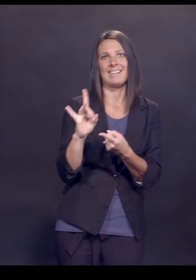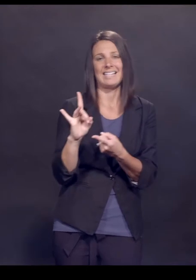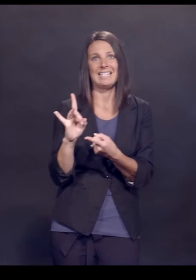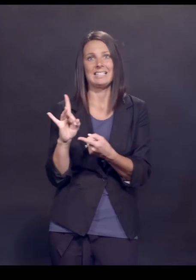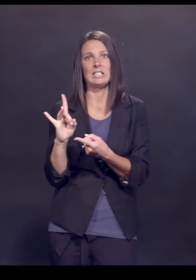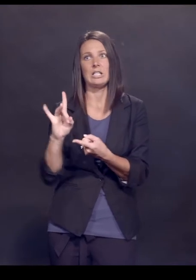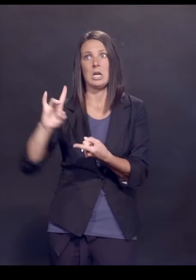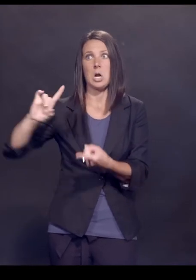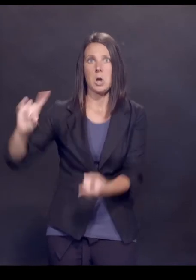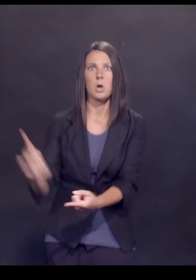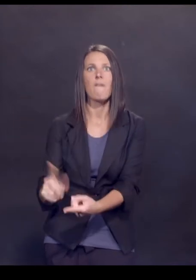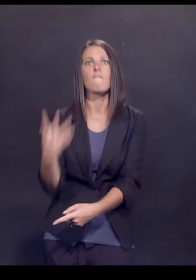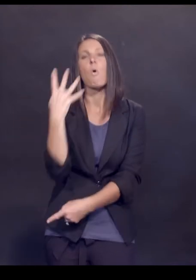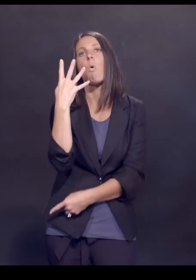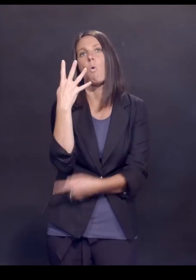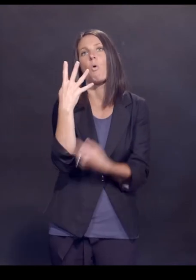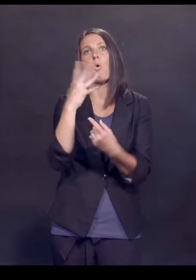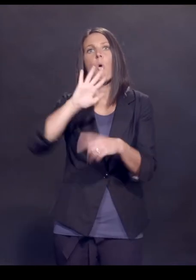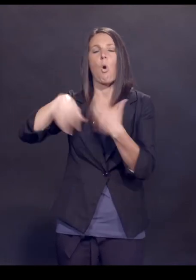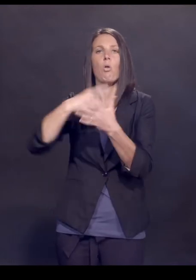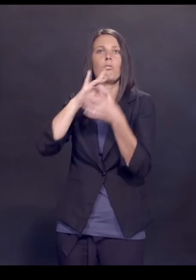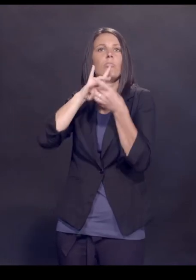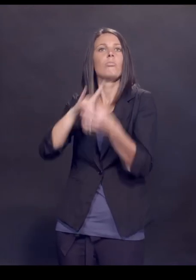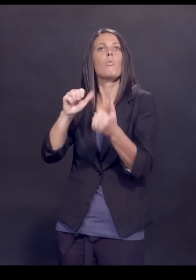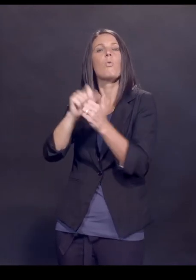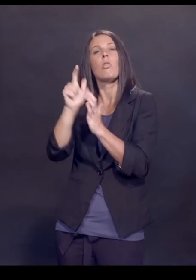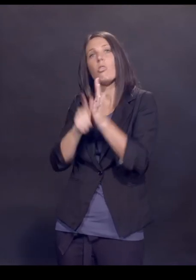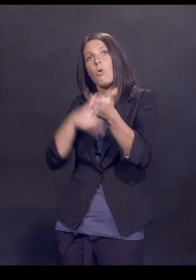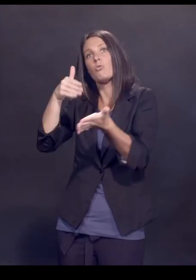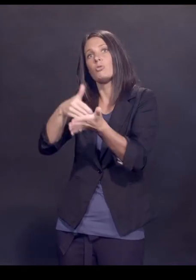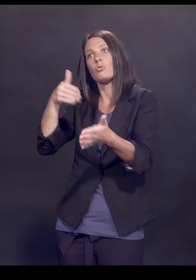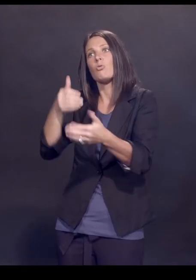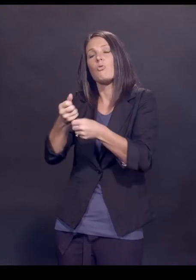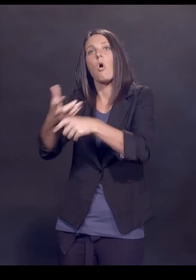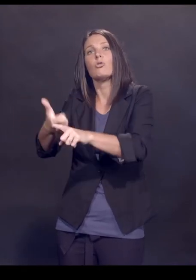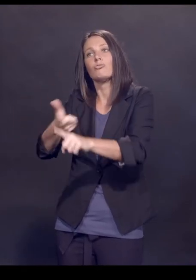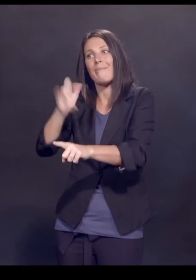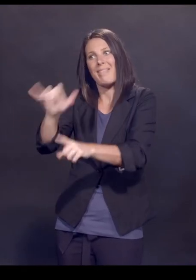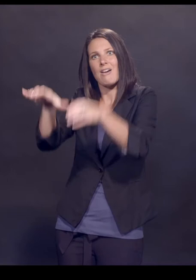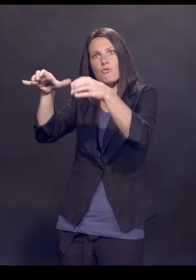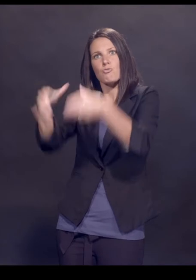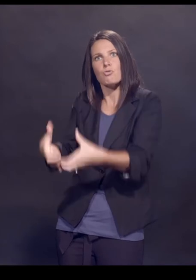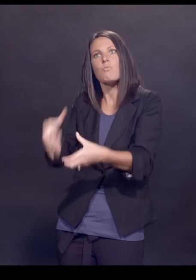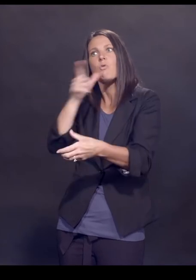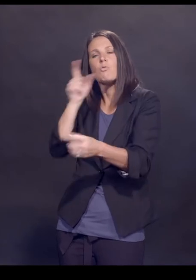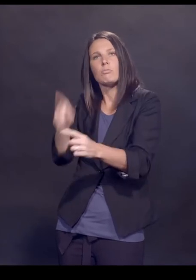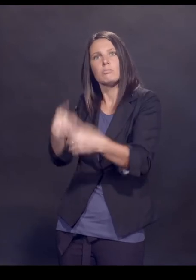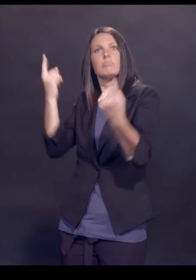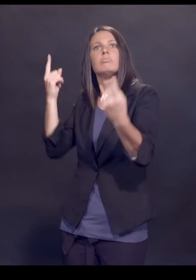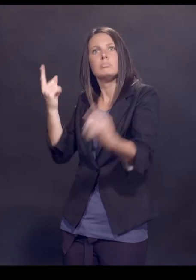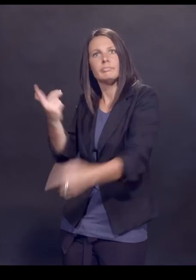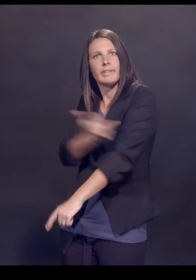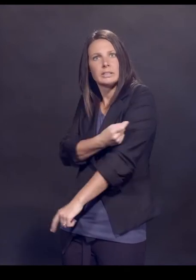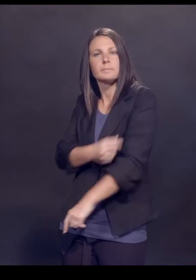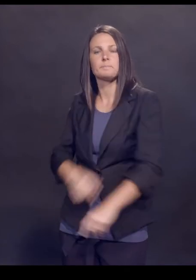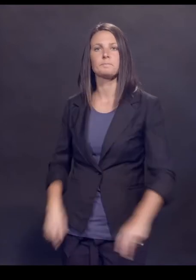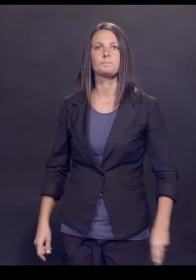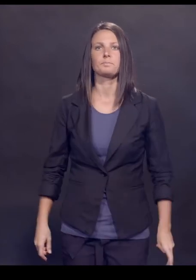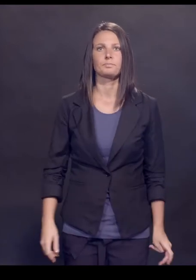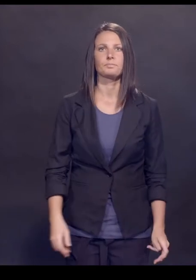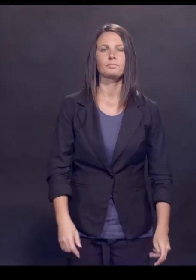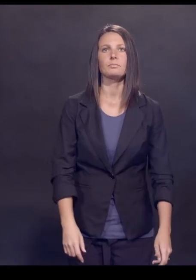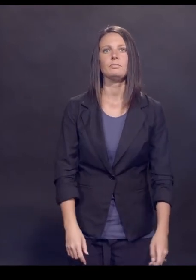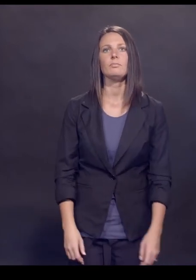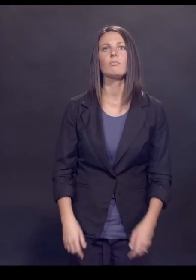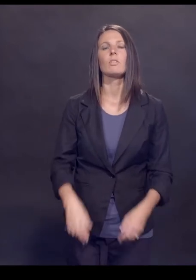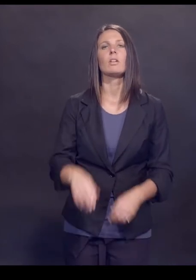four associated with all the litigation that was, was caused by this, that program, frankly. So the, the